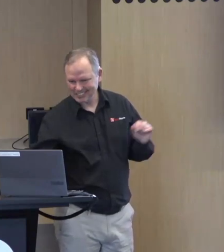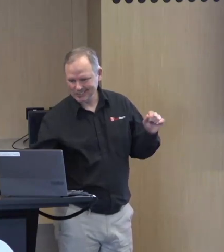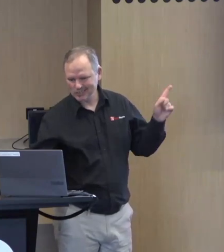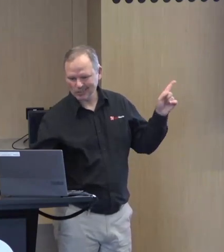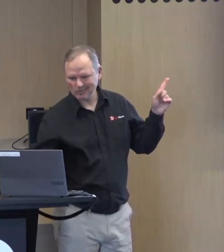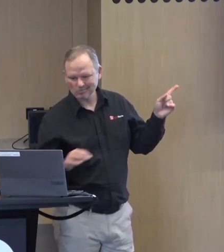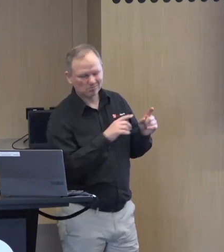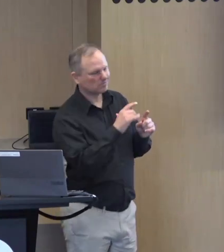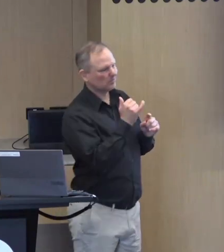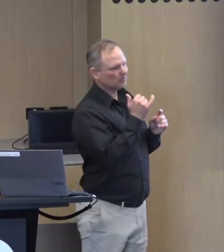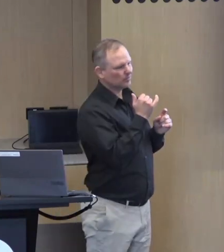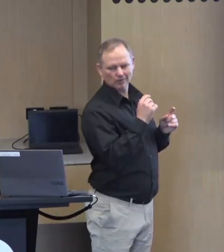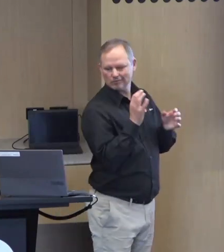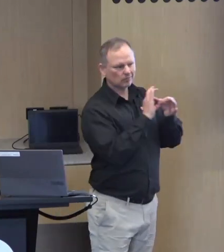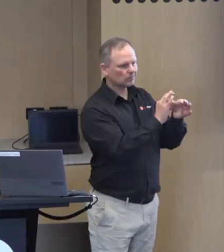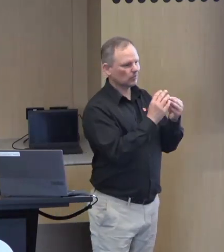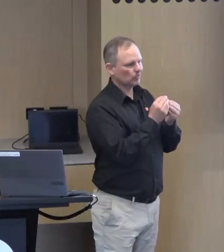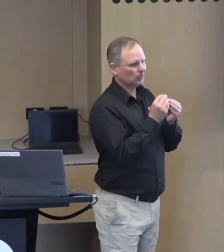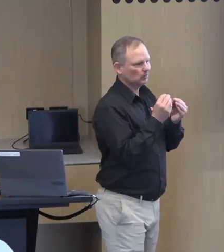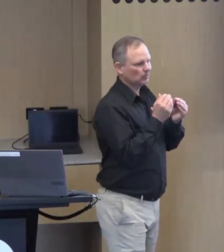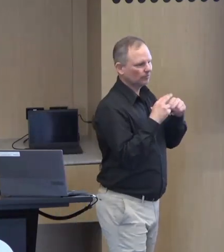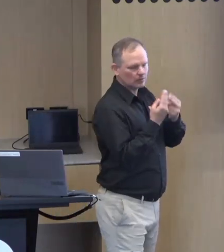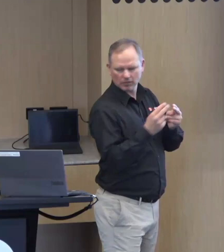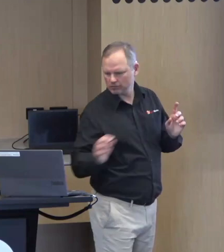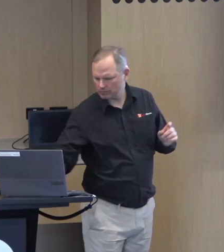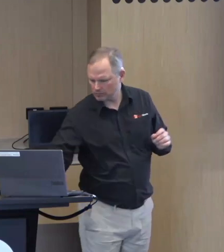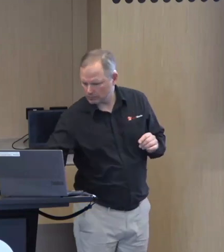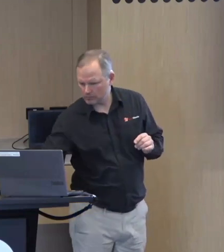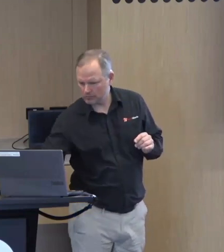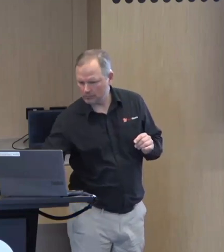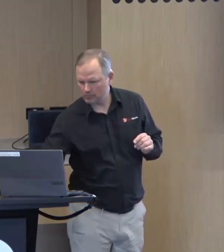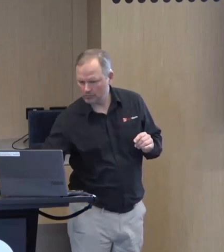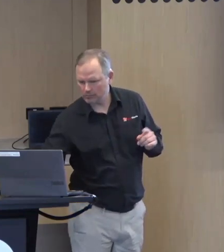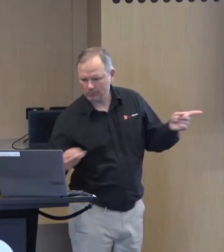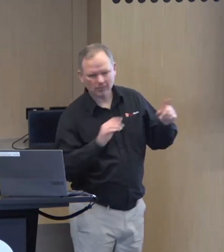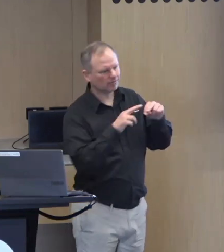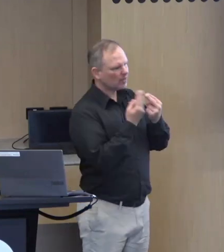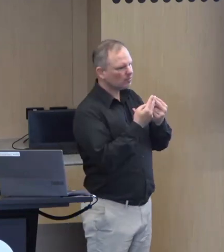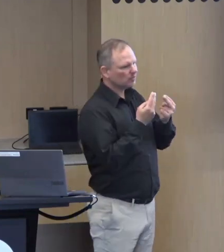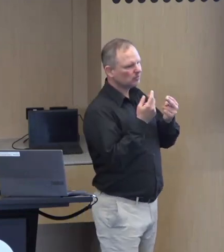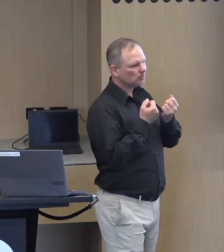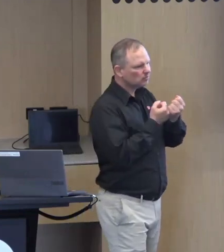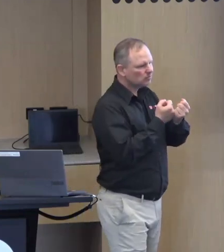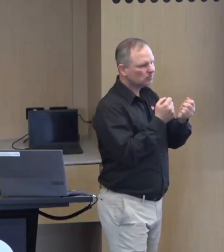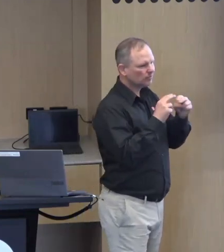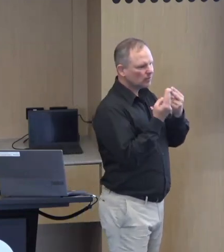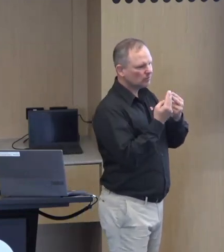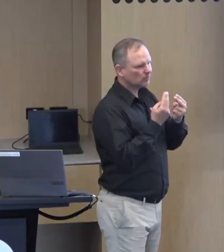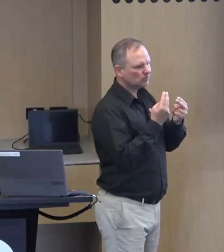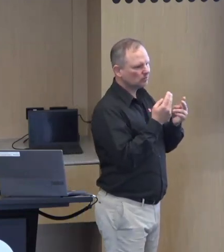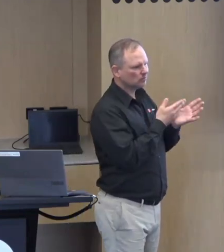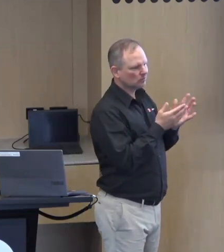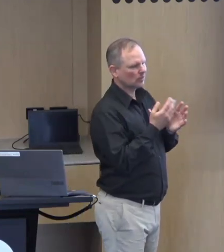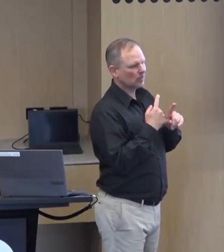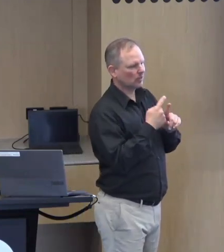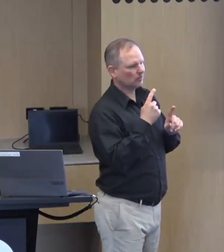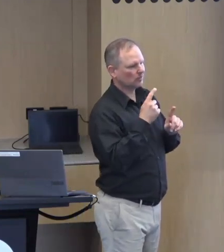thanks gabrielle i think linked with family services let me go this one this is the service component prevention um